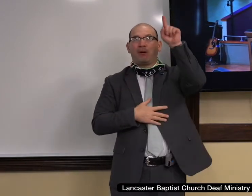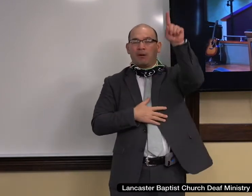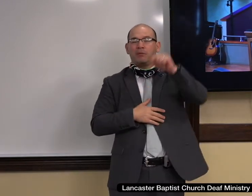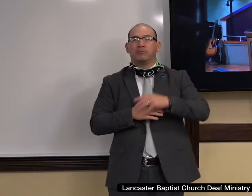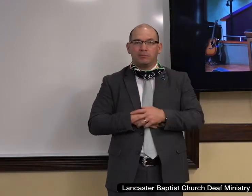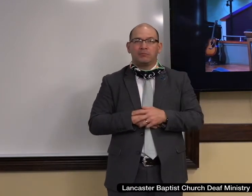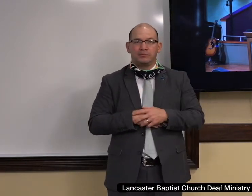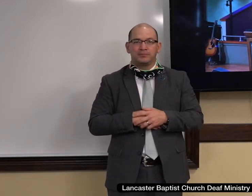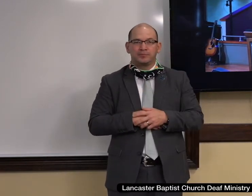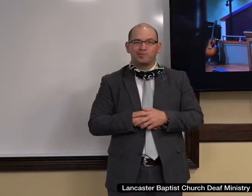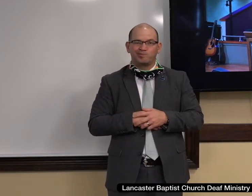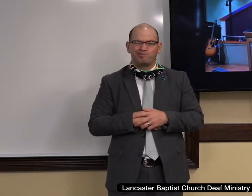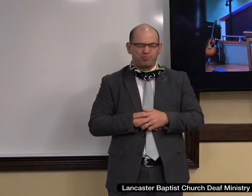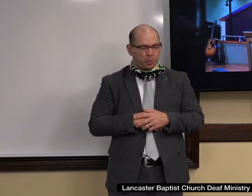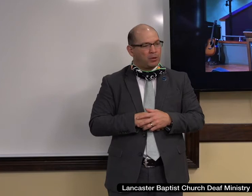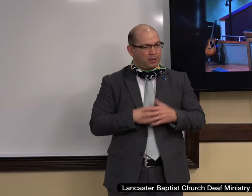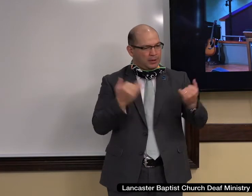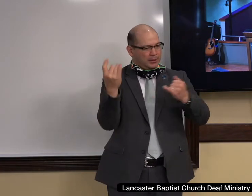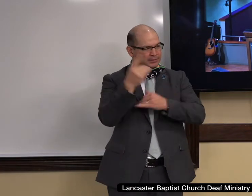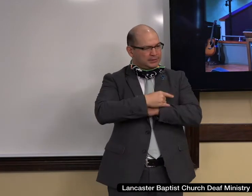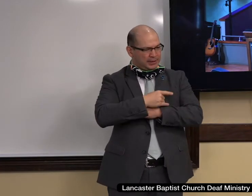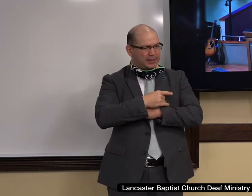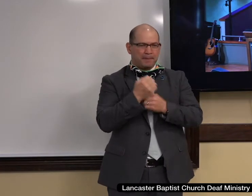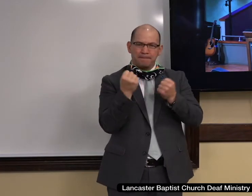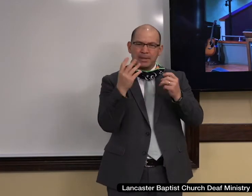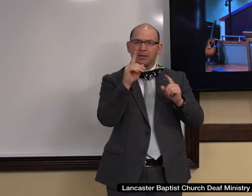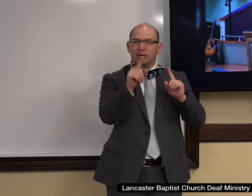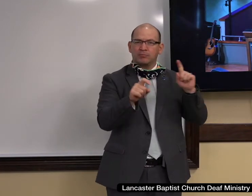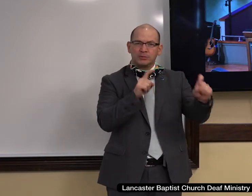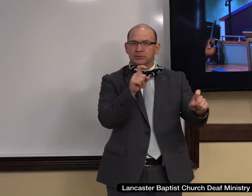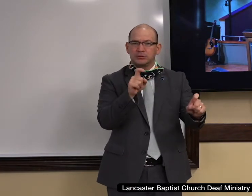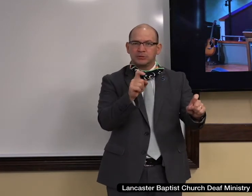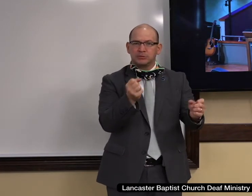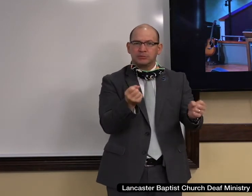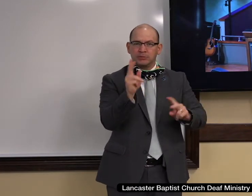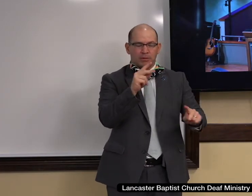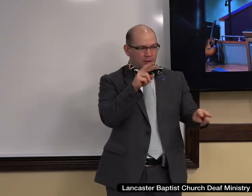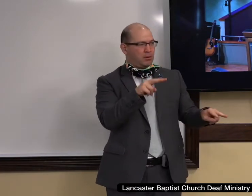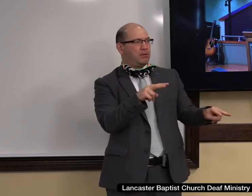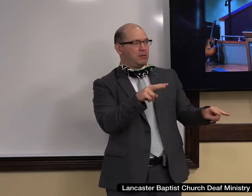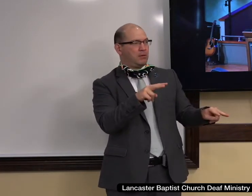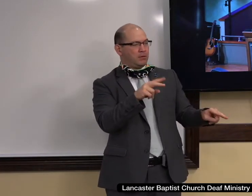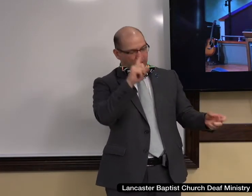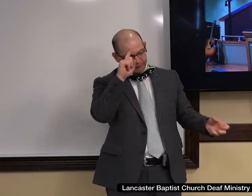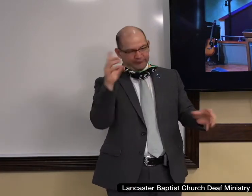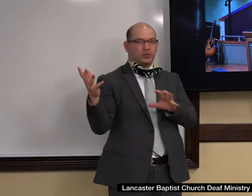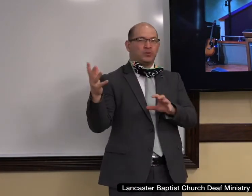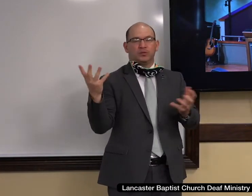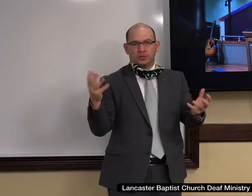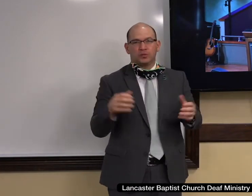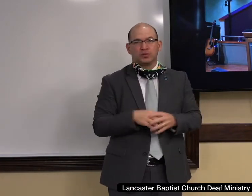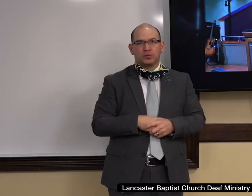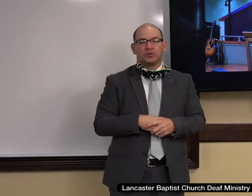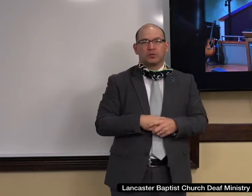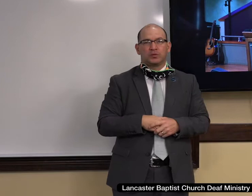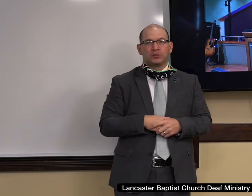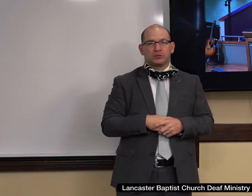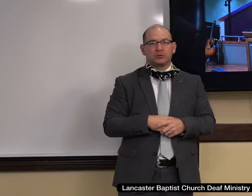are causing confusion in the minds of so many who would seek after the truth. Now when we consider